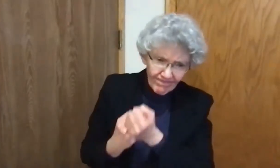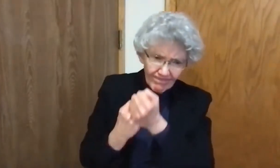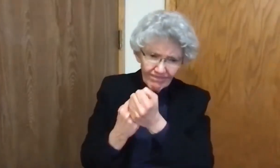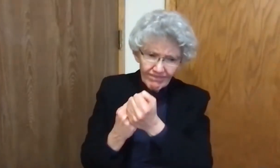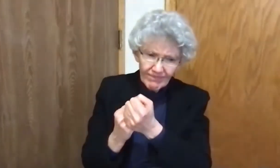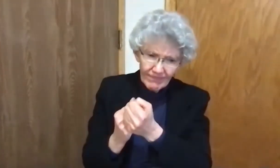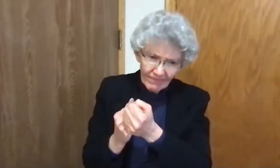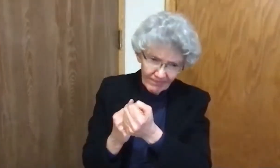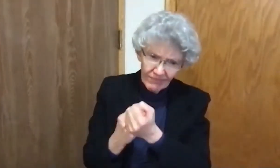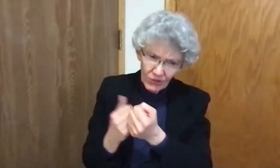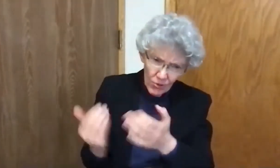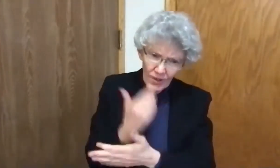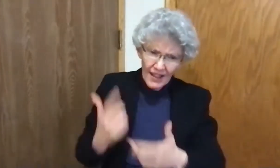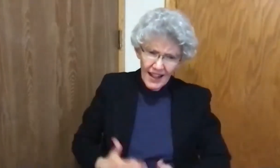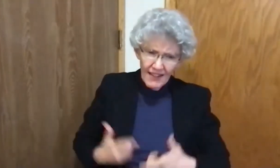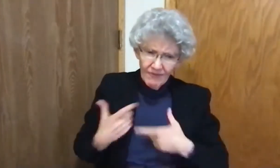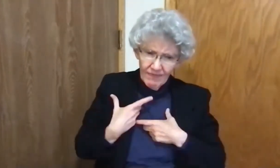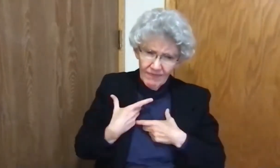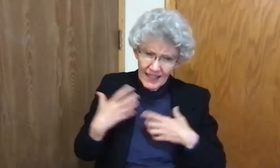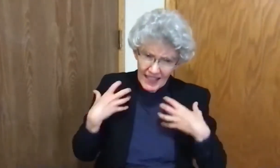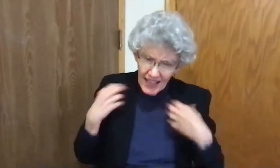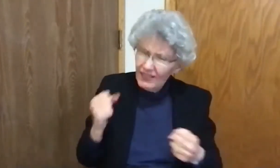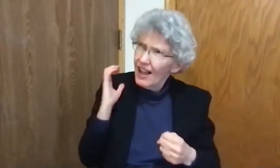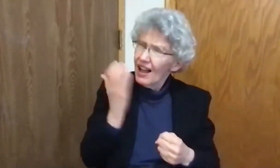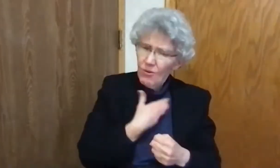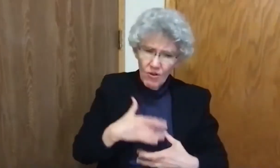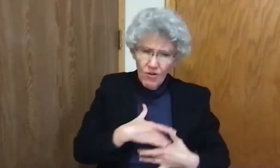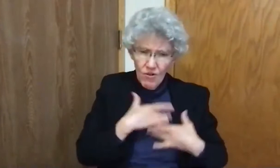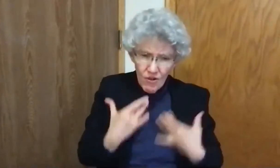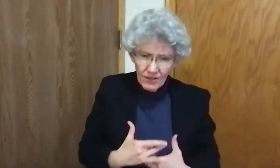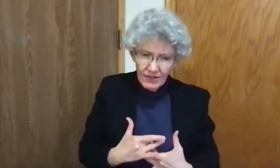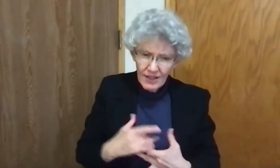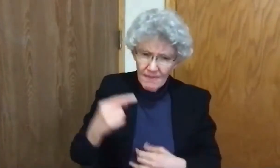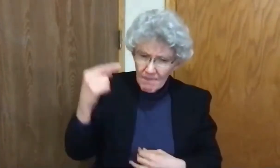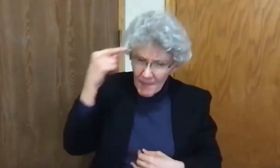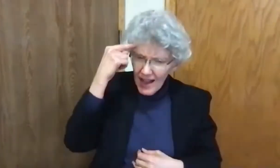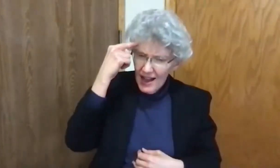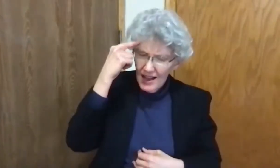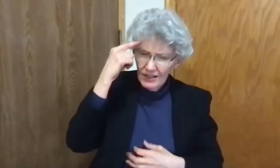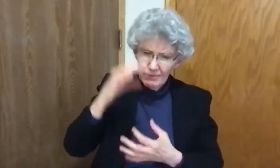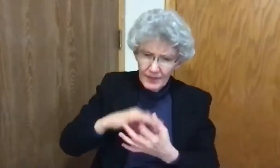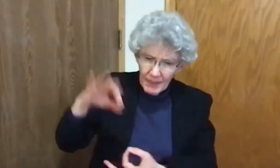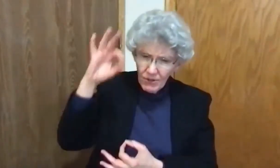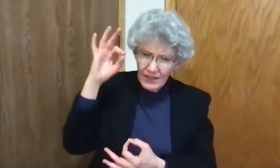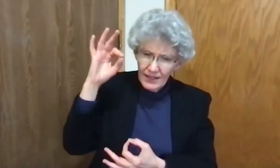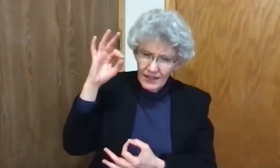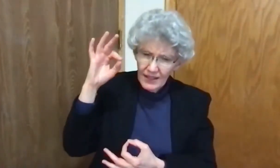Restore us to new life. Healing our hearts, minds, and spirits.